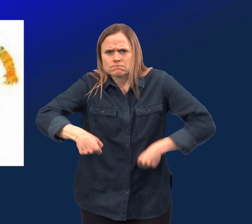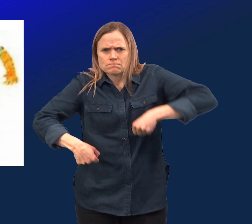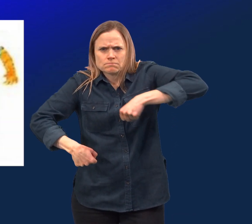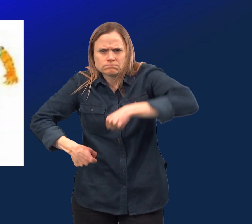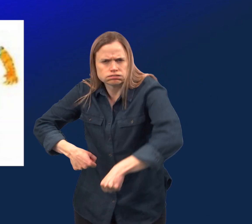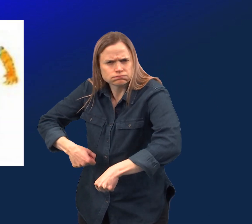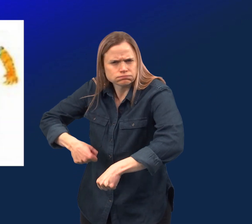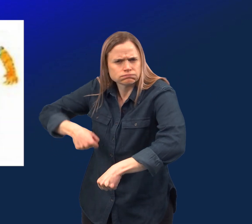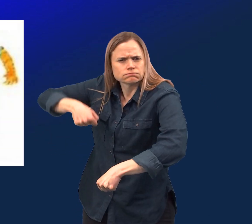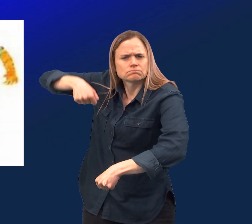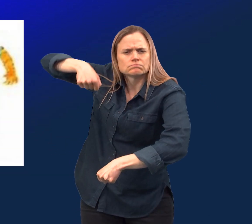Stomp